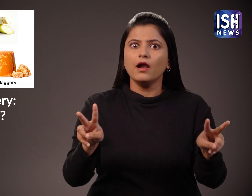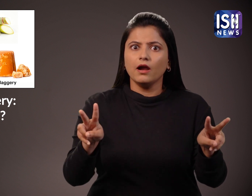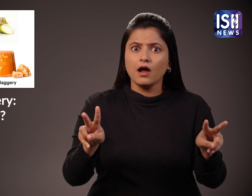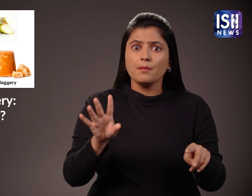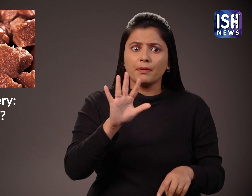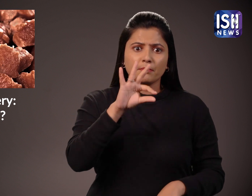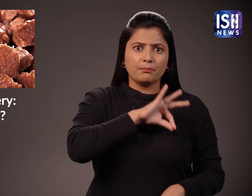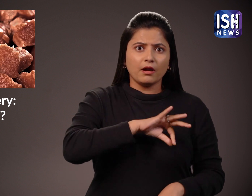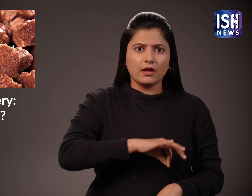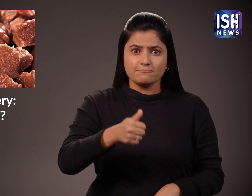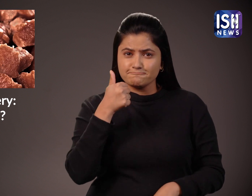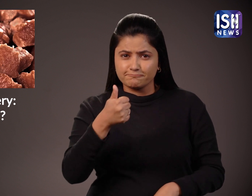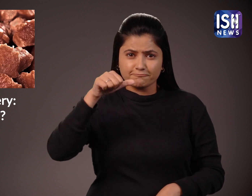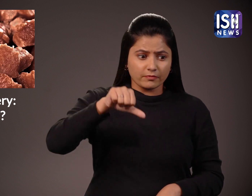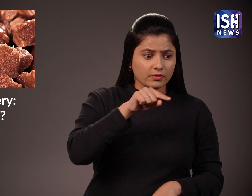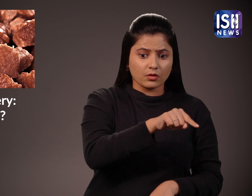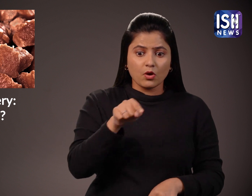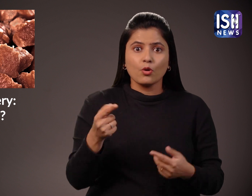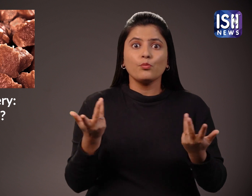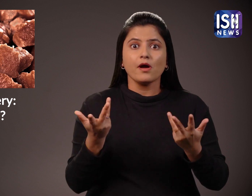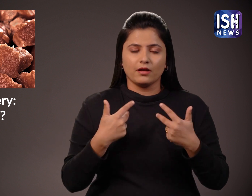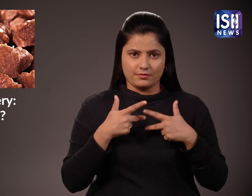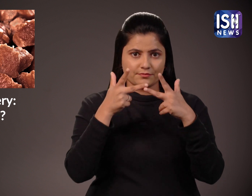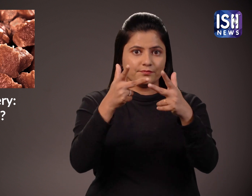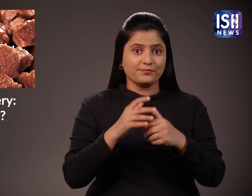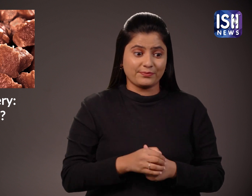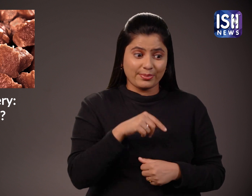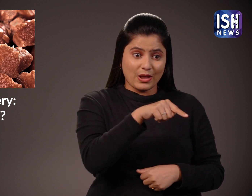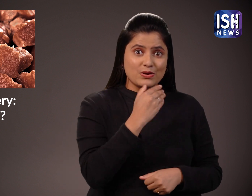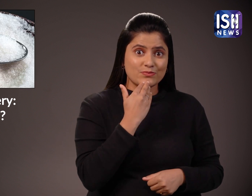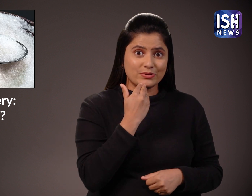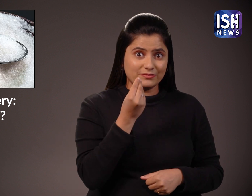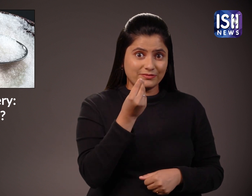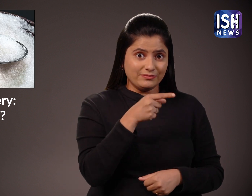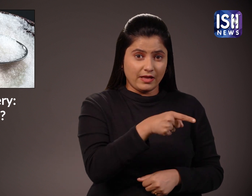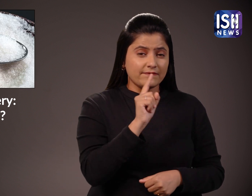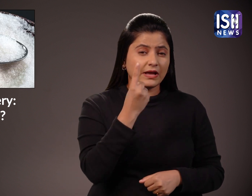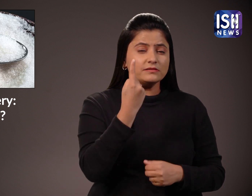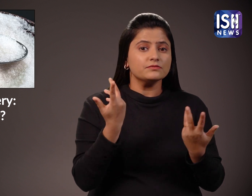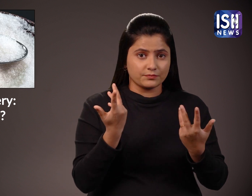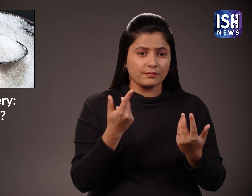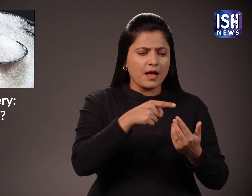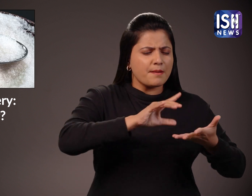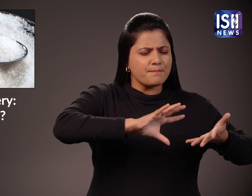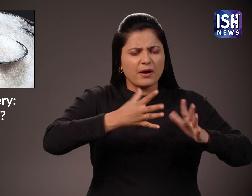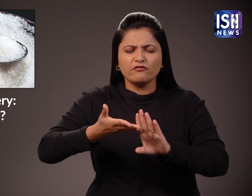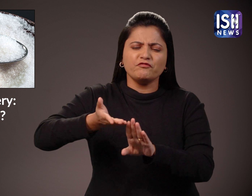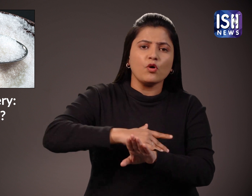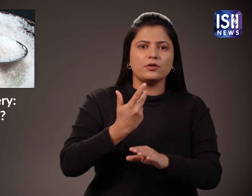However, there are significant differences in their properties and benefits. Allow me to explain. Sugar is made from sugarcane. I am sure you